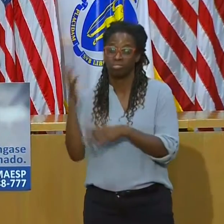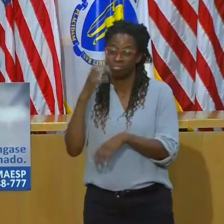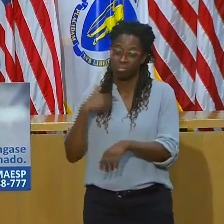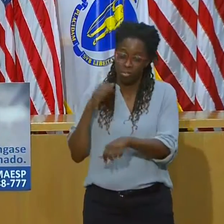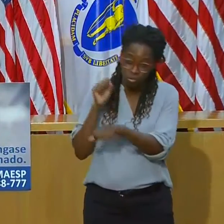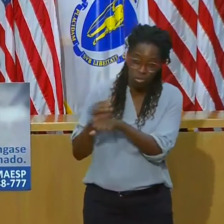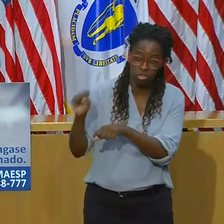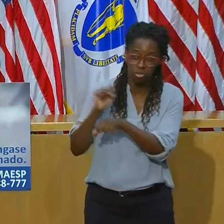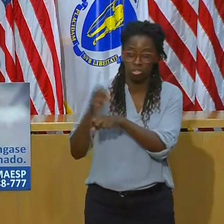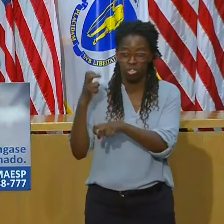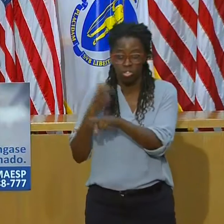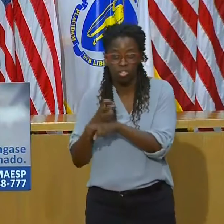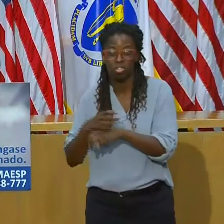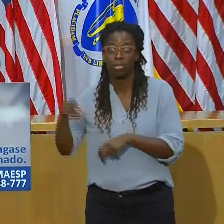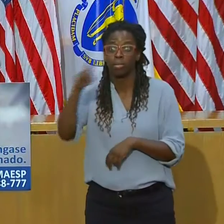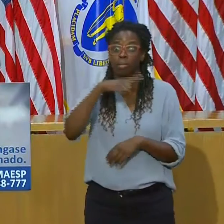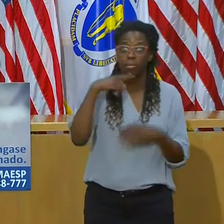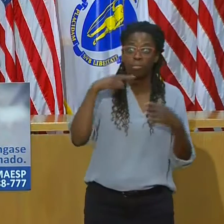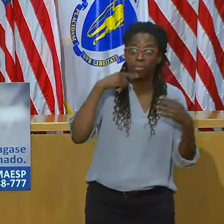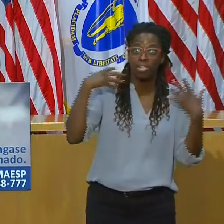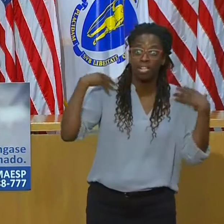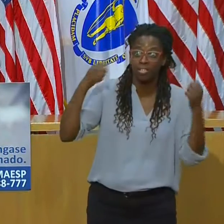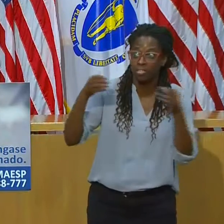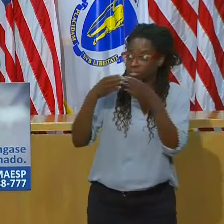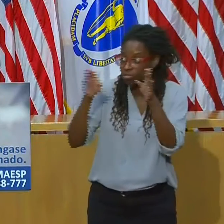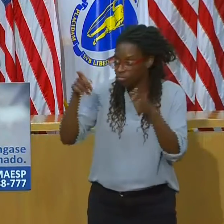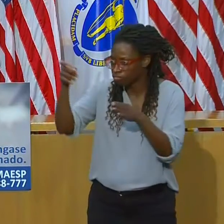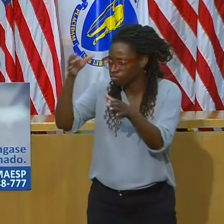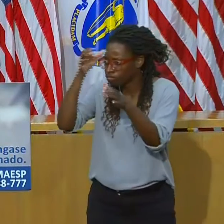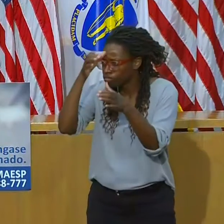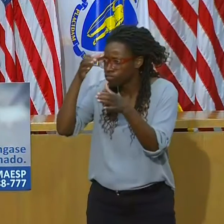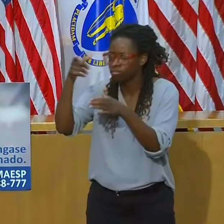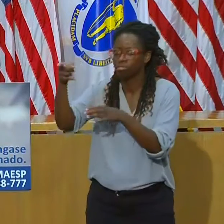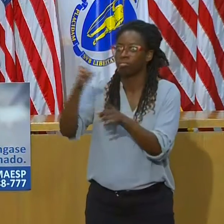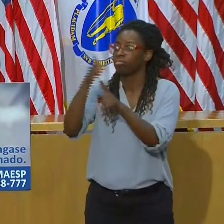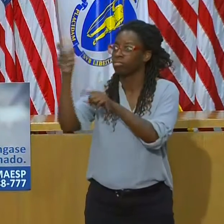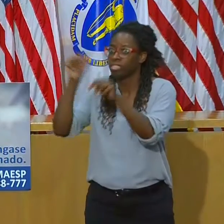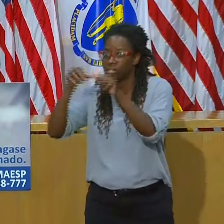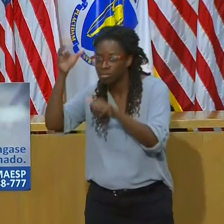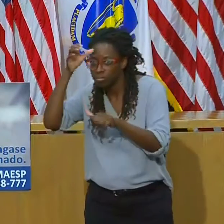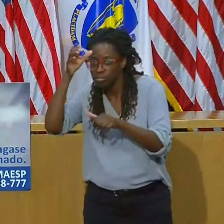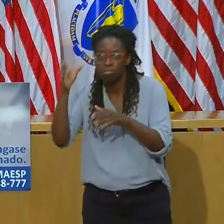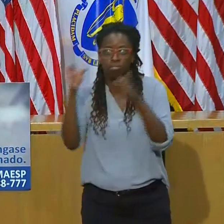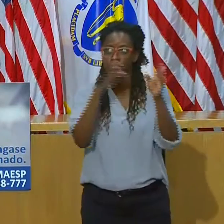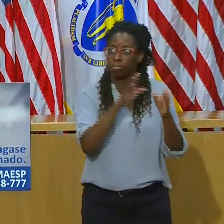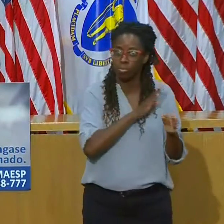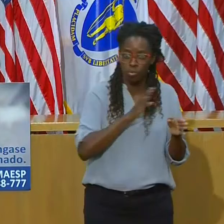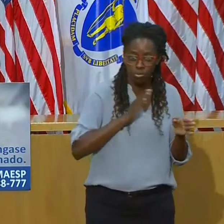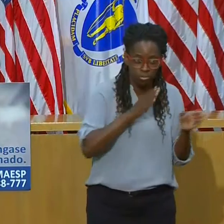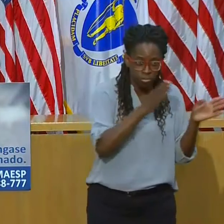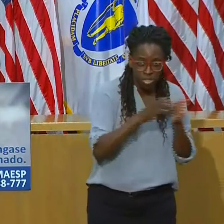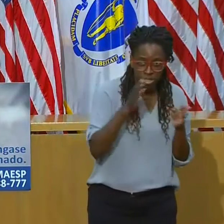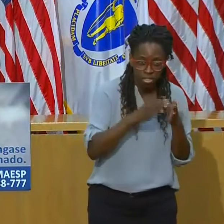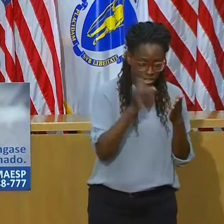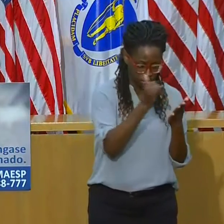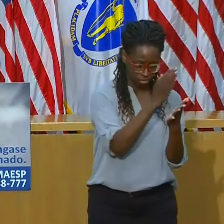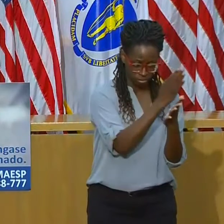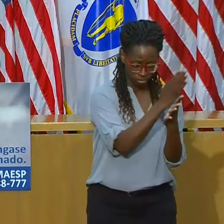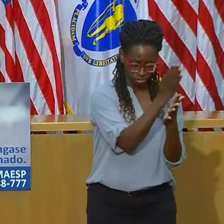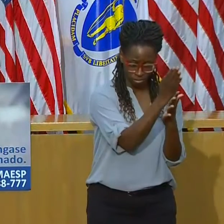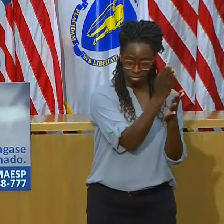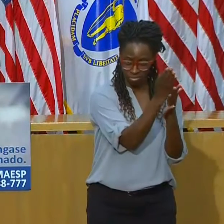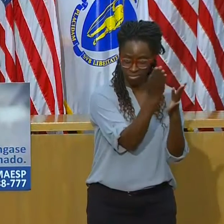employer community to introduce a gradual phased-in reopening plan that would follow our public health data.